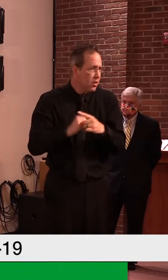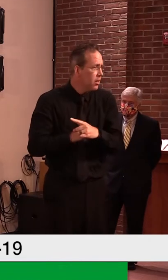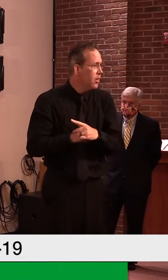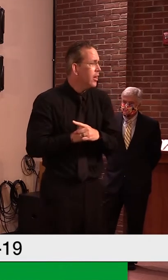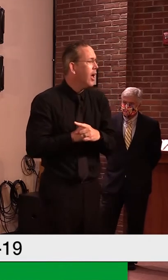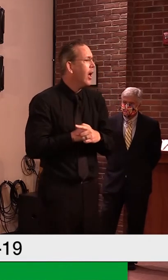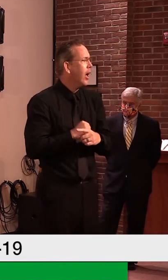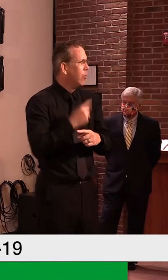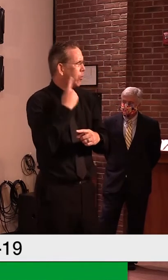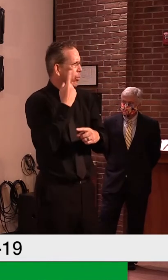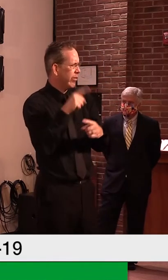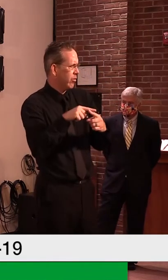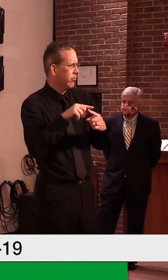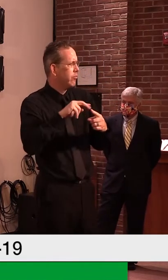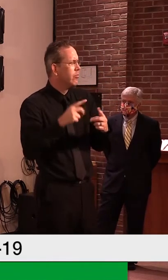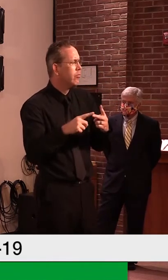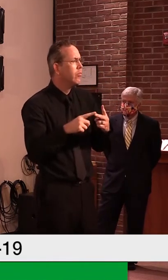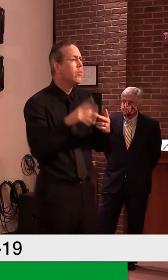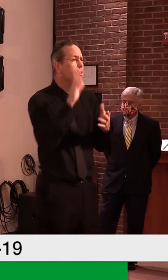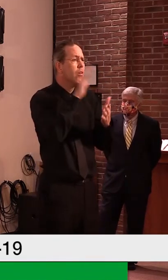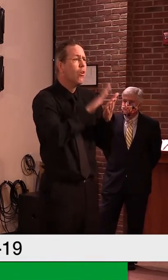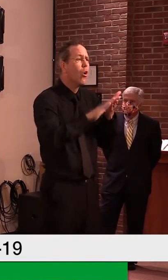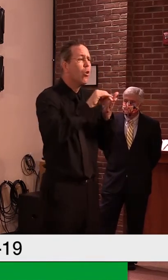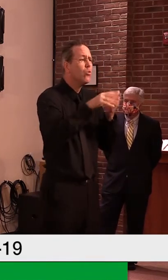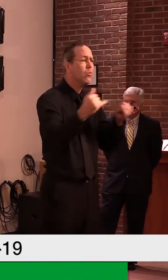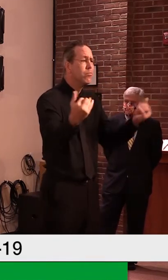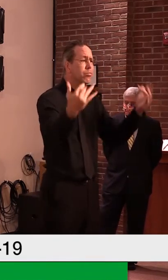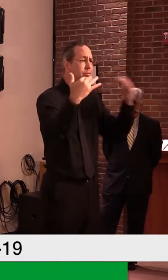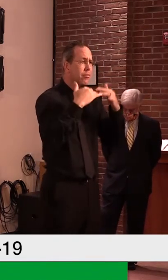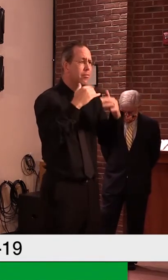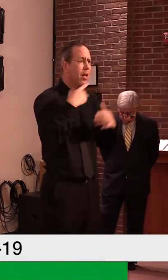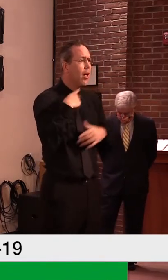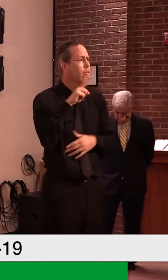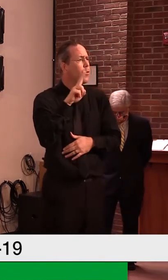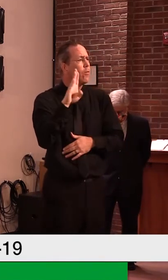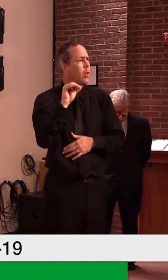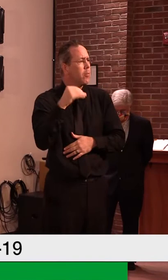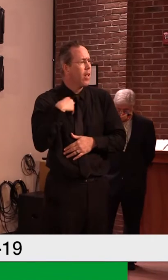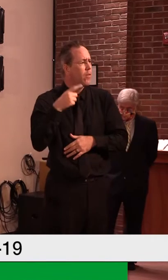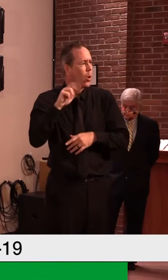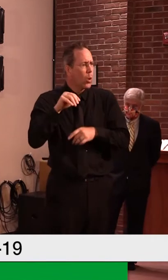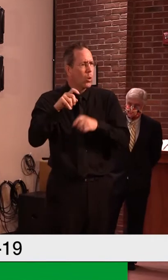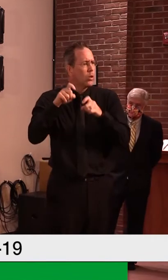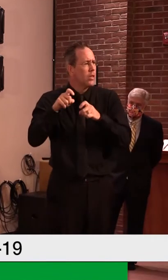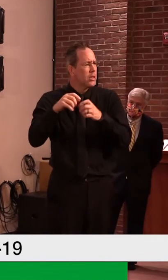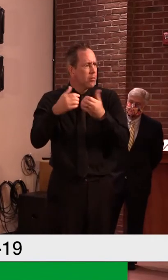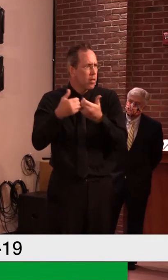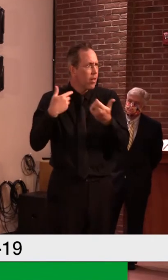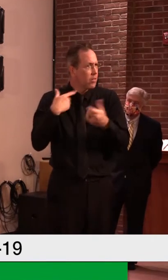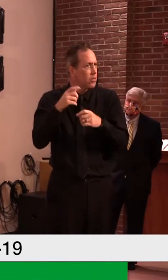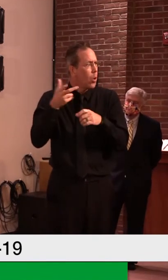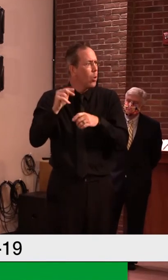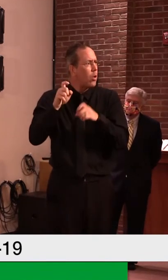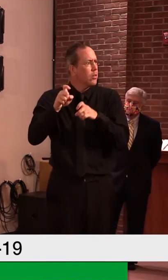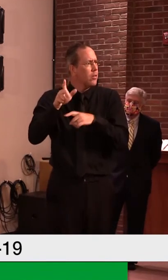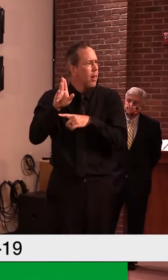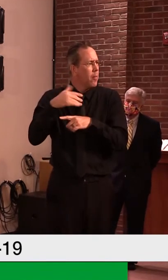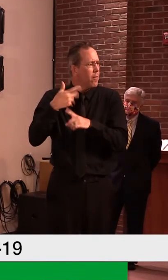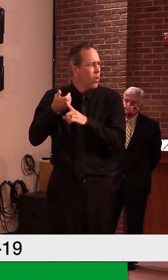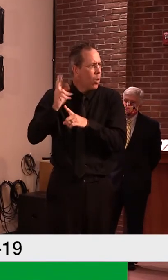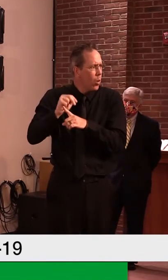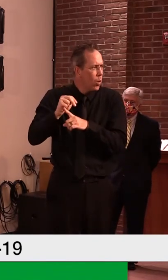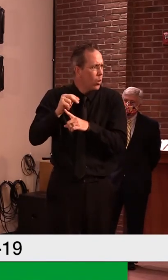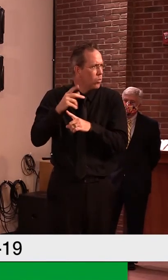is using different testing procedures and a different lab, but the state may need to confirm. So given the